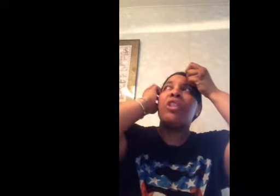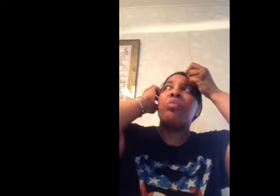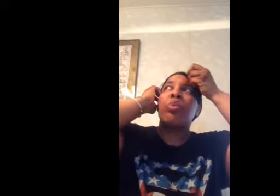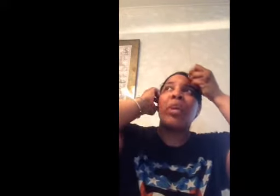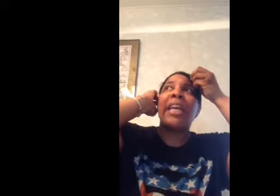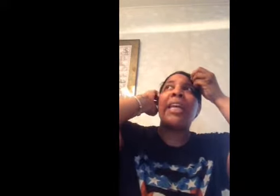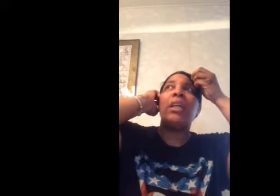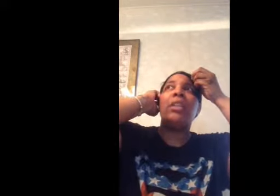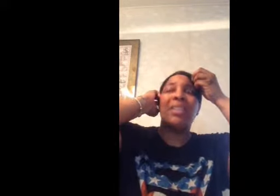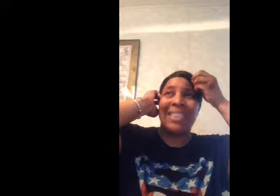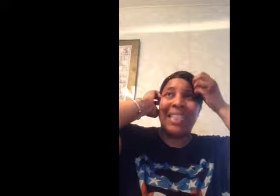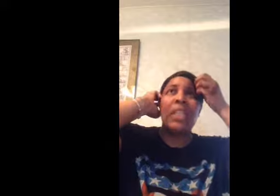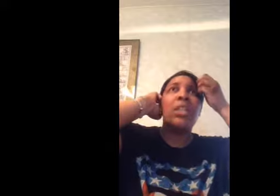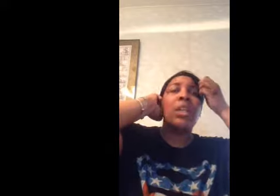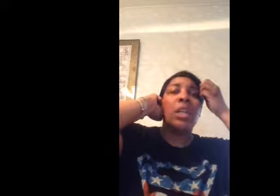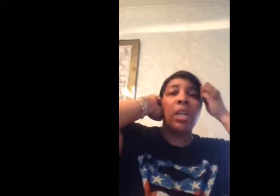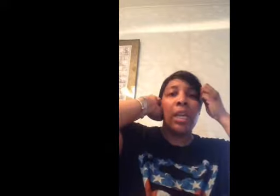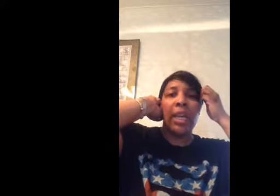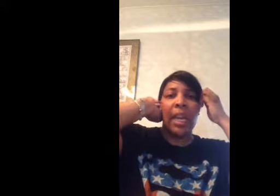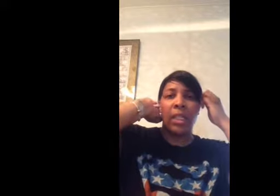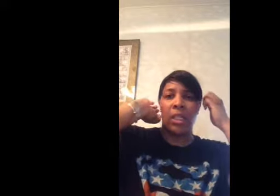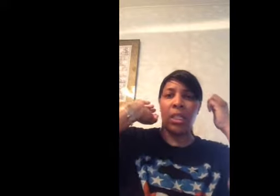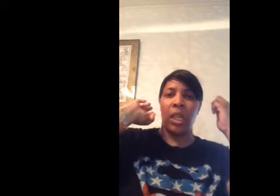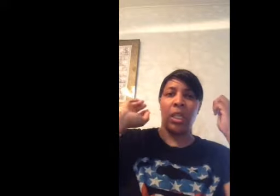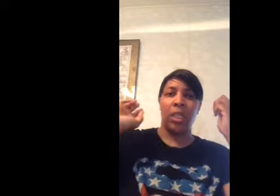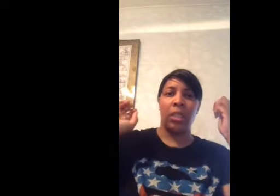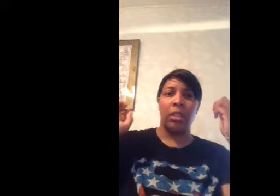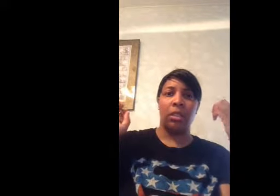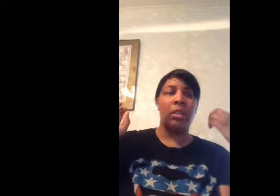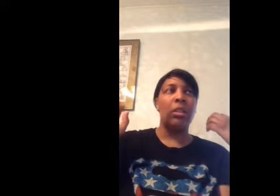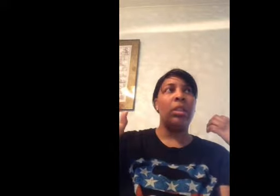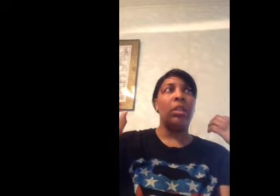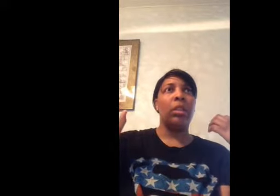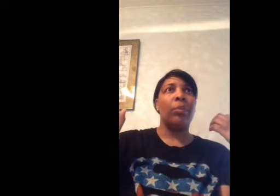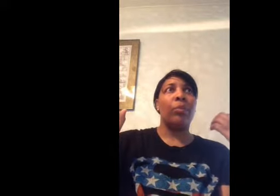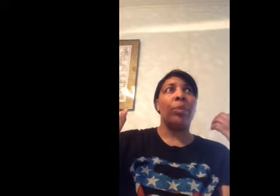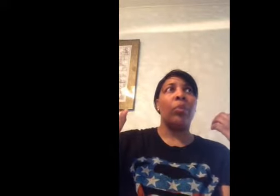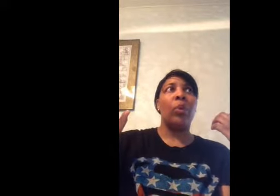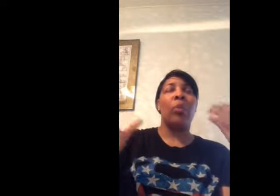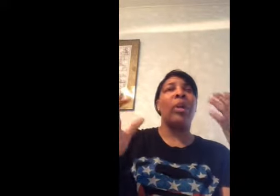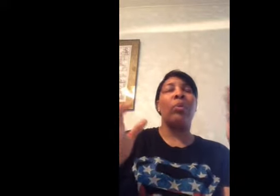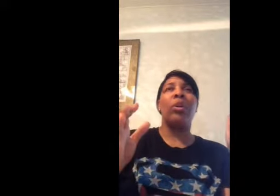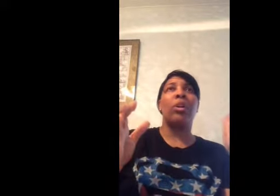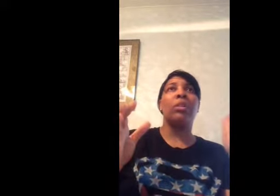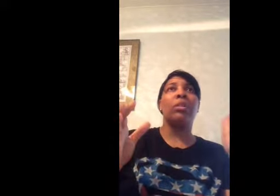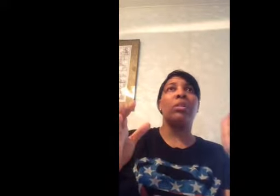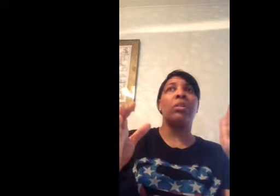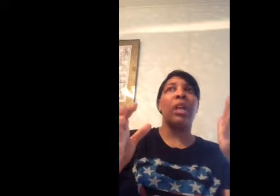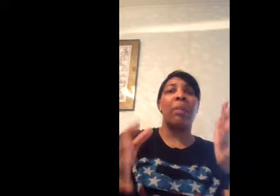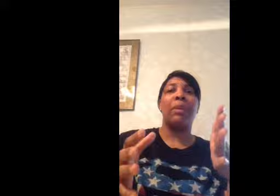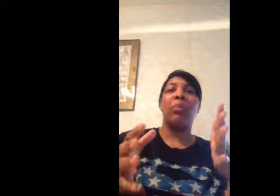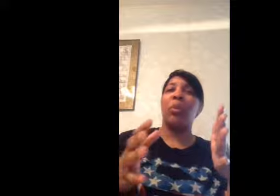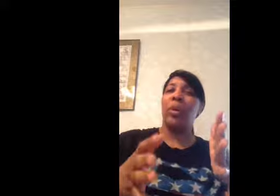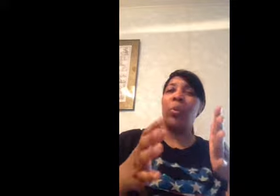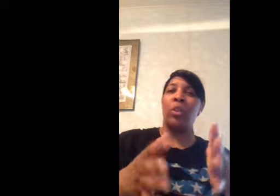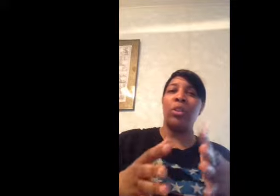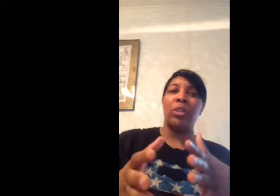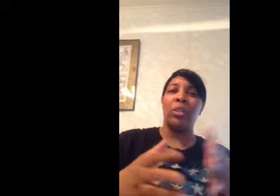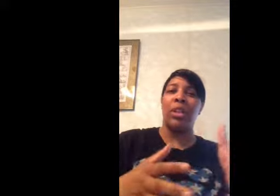much pre disease it's like where we were happy where we weren't looked on